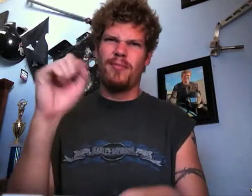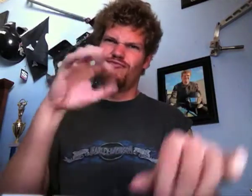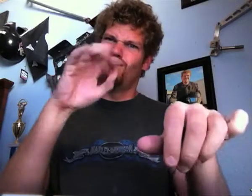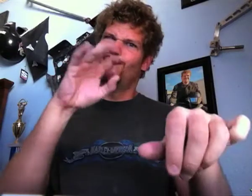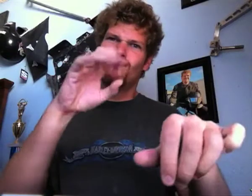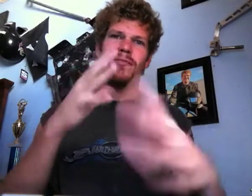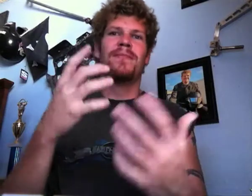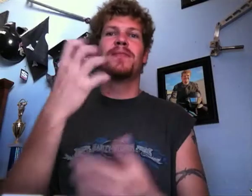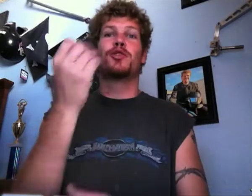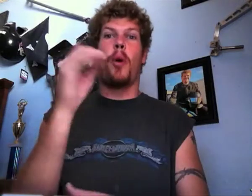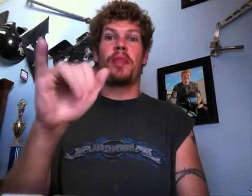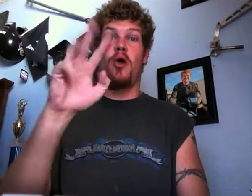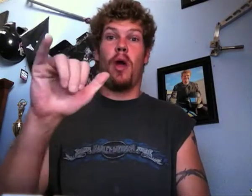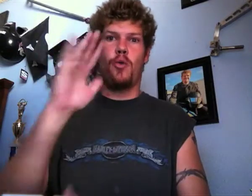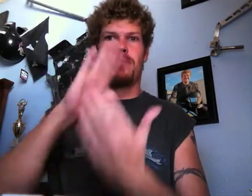don't what I'm doing.